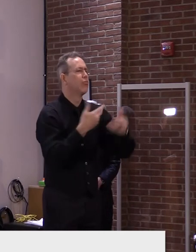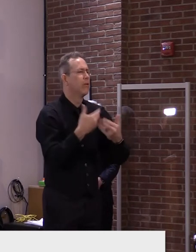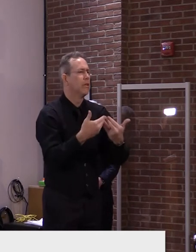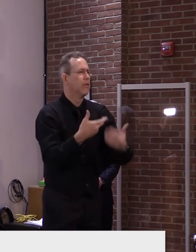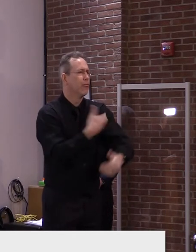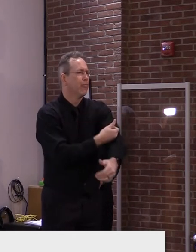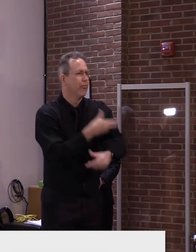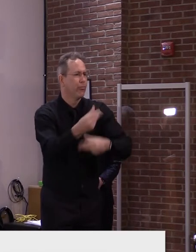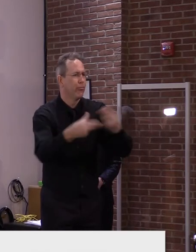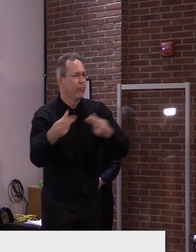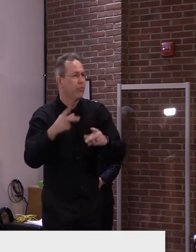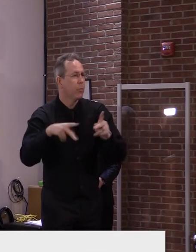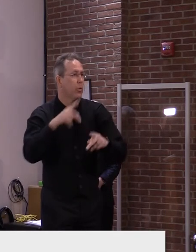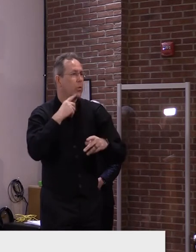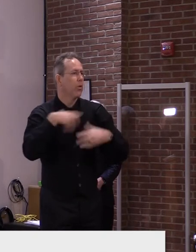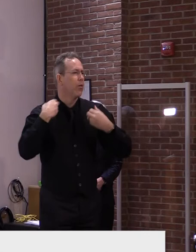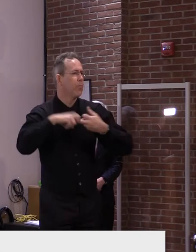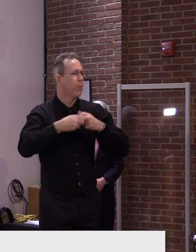Okay. Thank you.